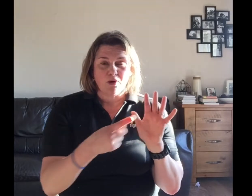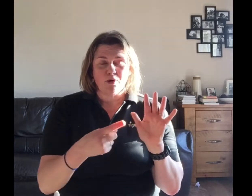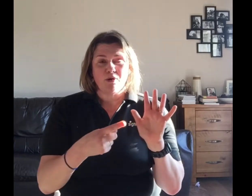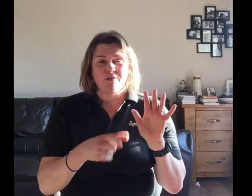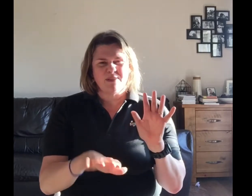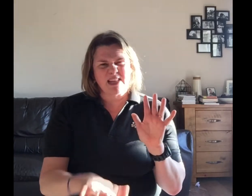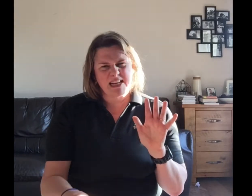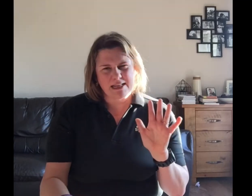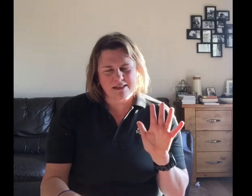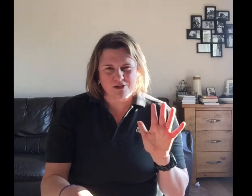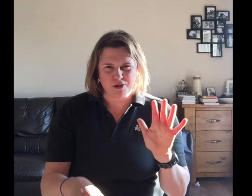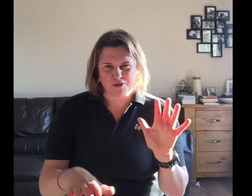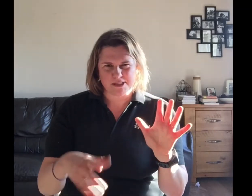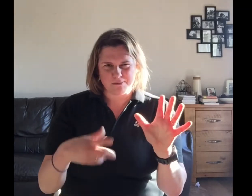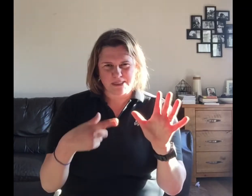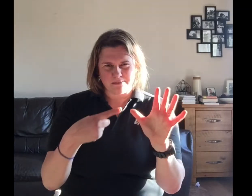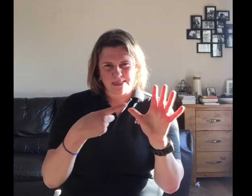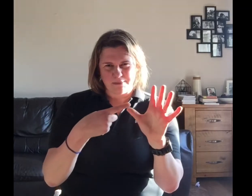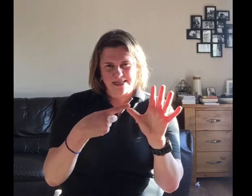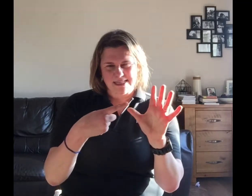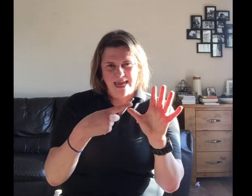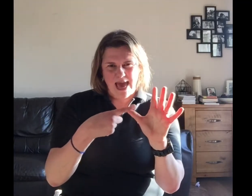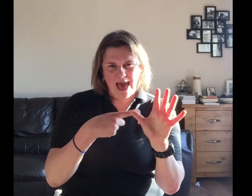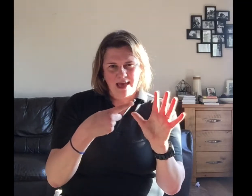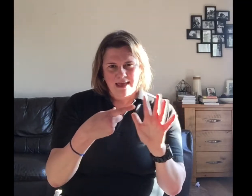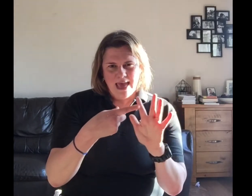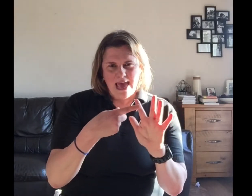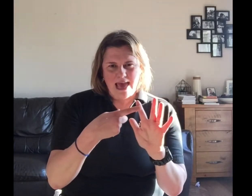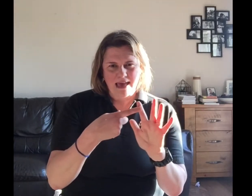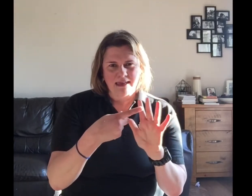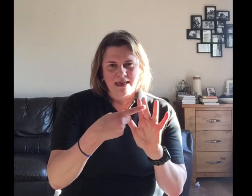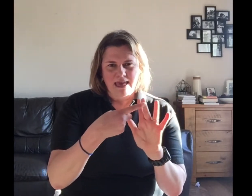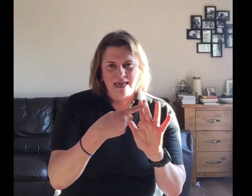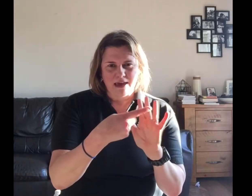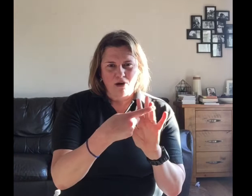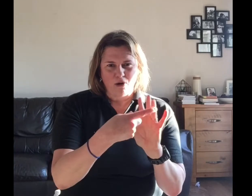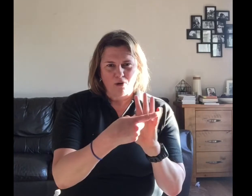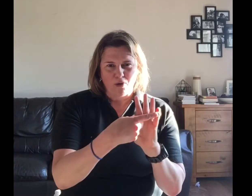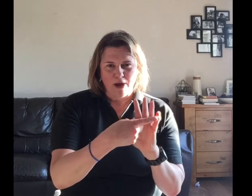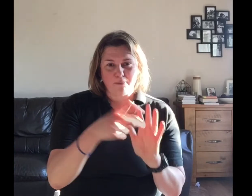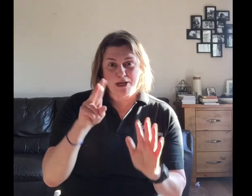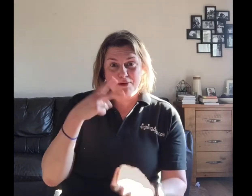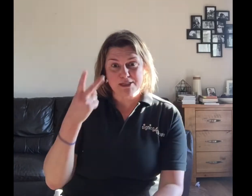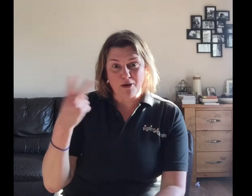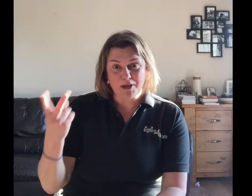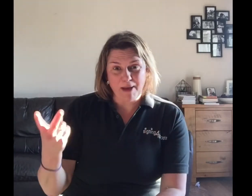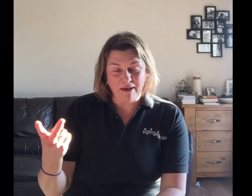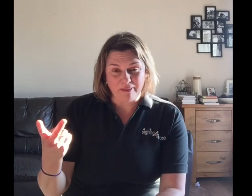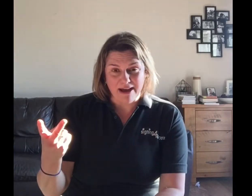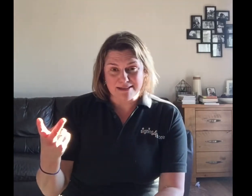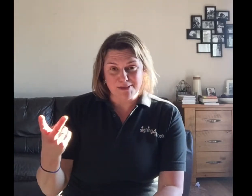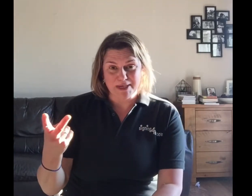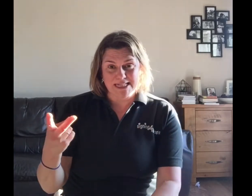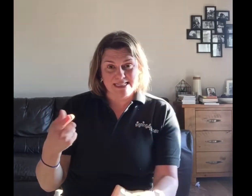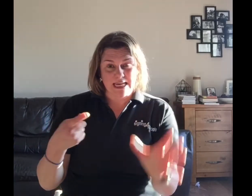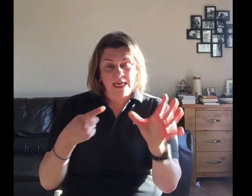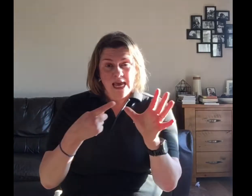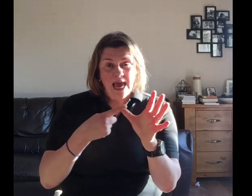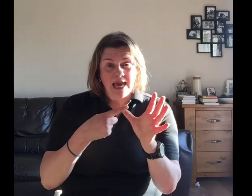Or for the little children sometimes they might say A, E, I, O, U. And we know a song about that. So we're going to sing A,